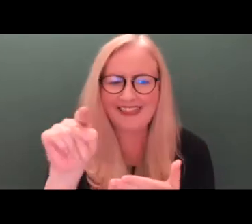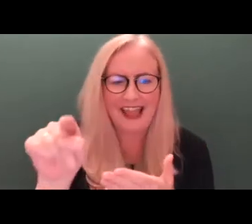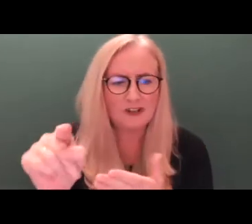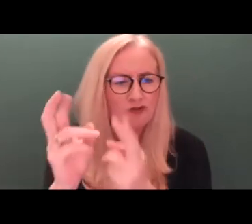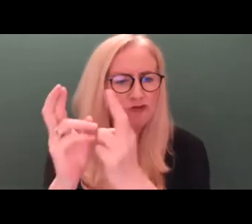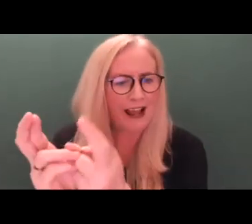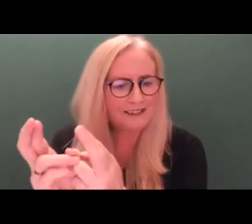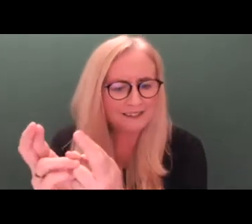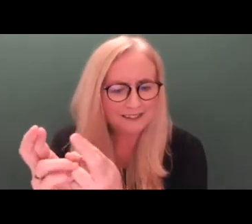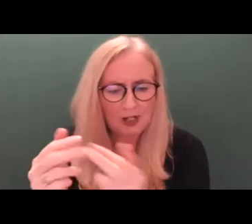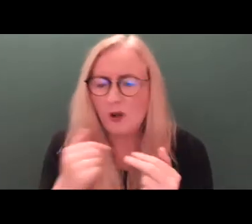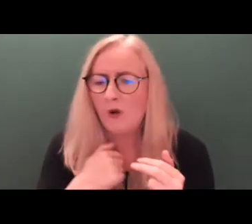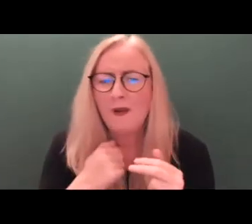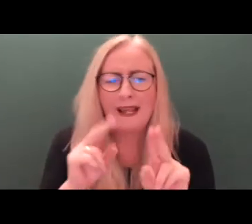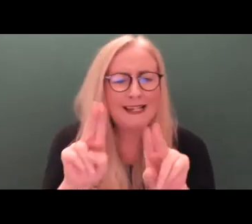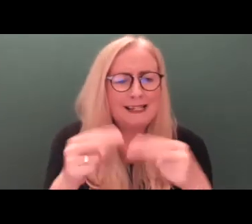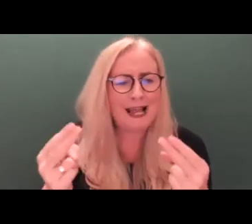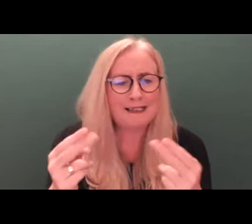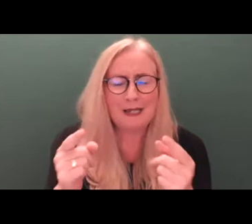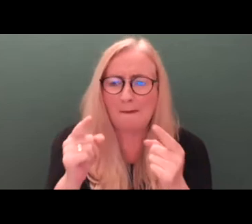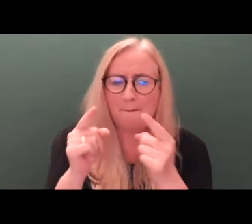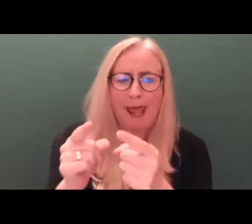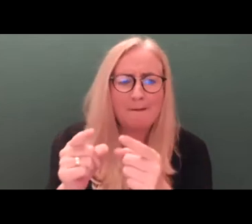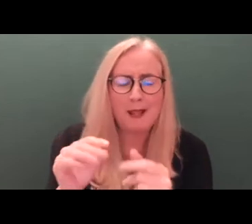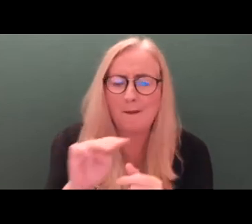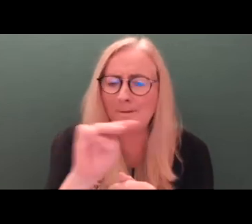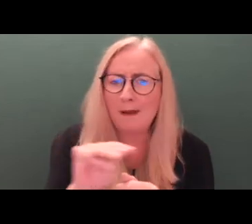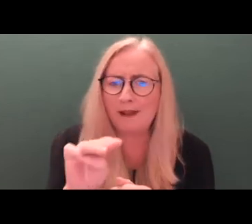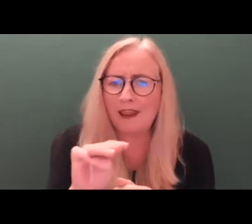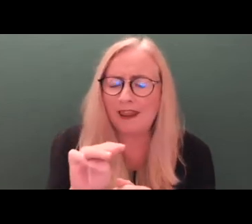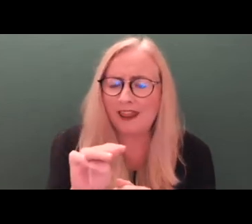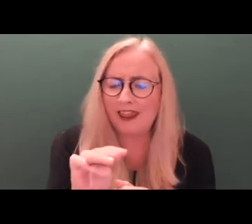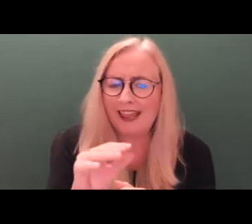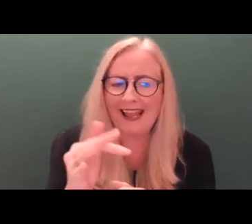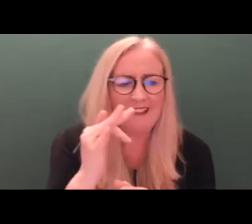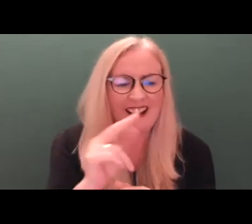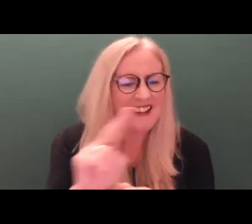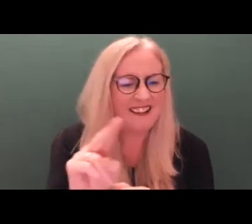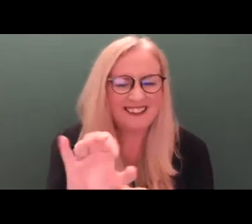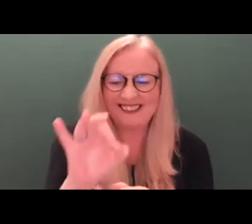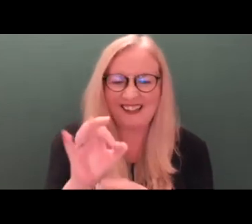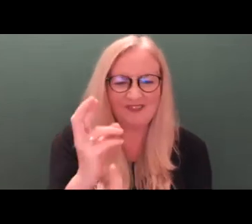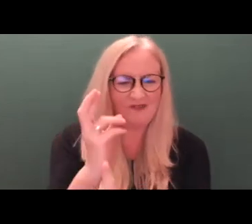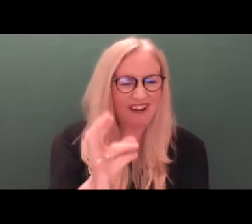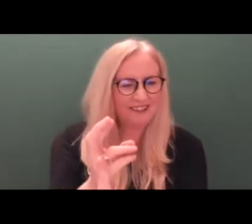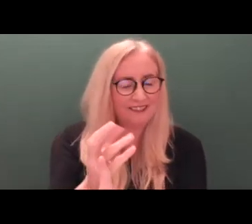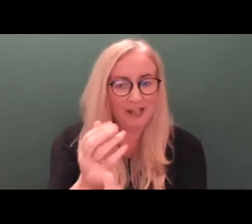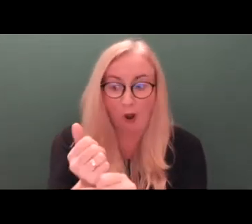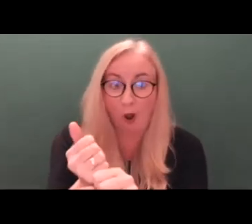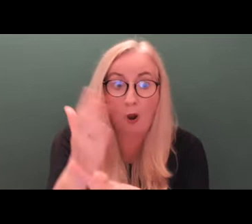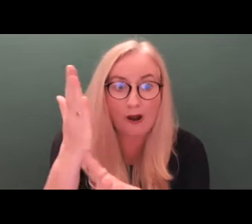people for not getting it right all the time.